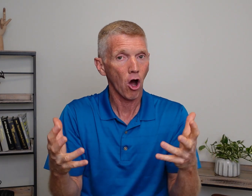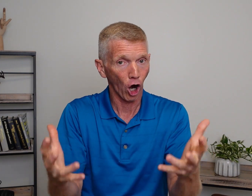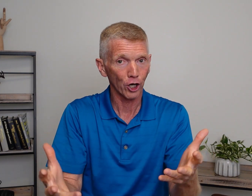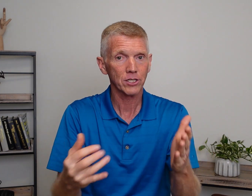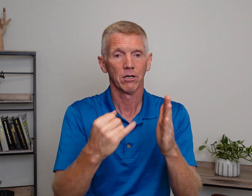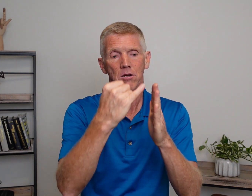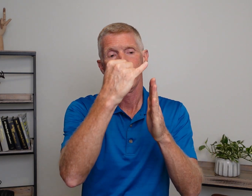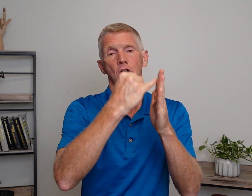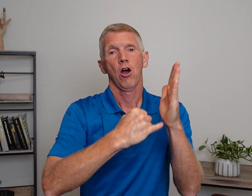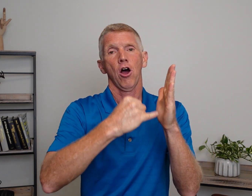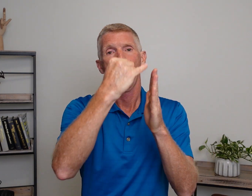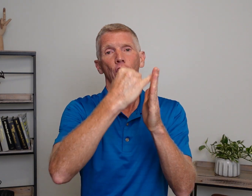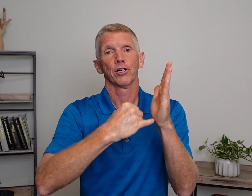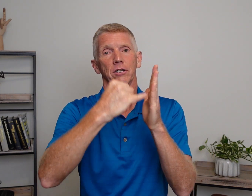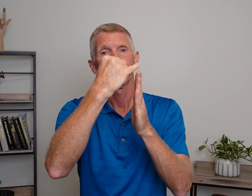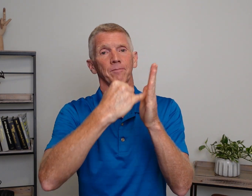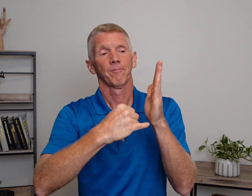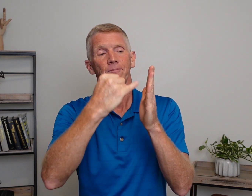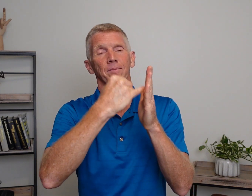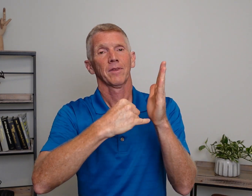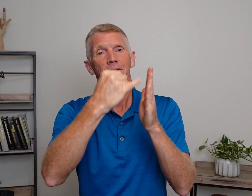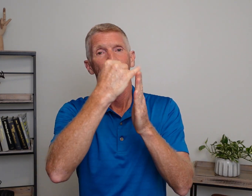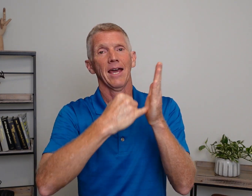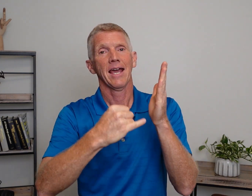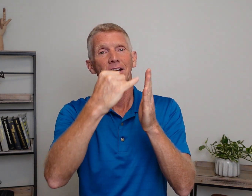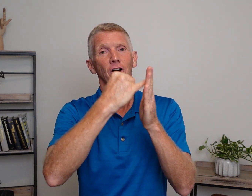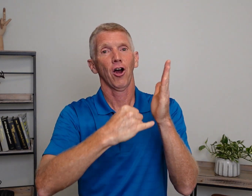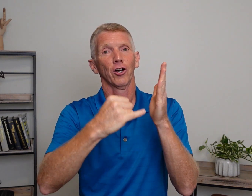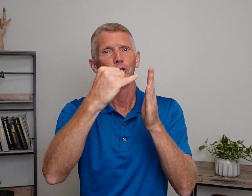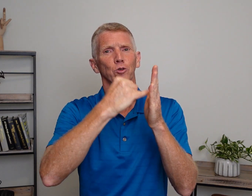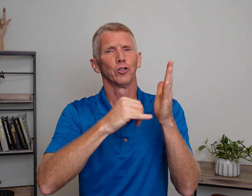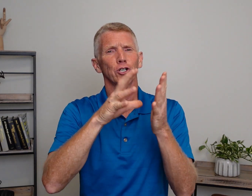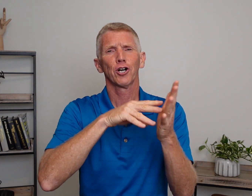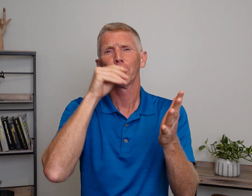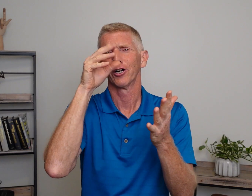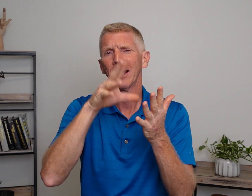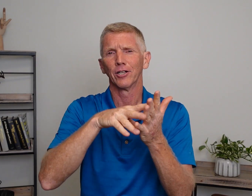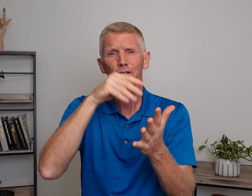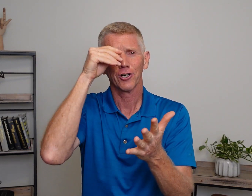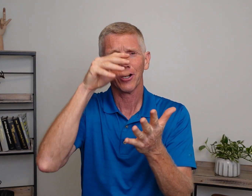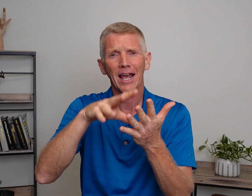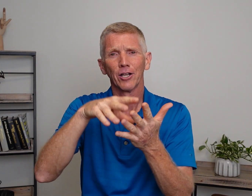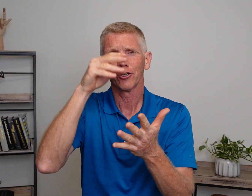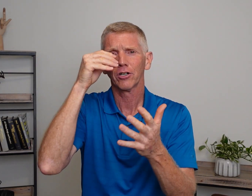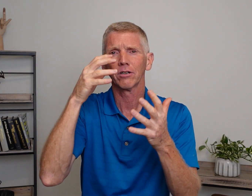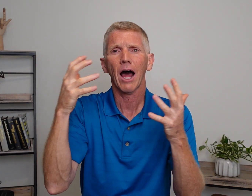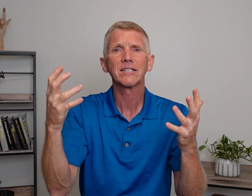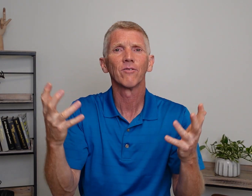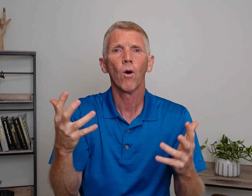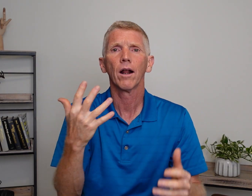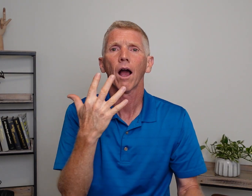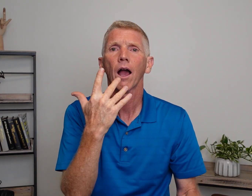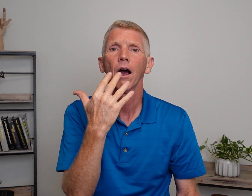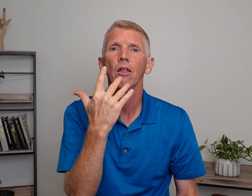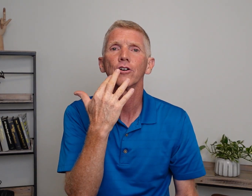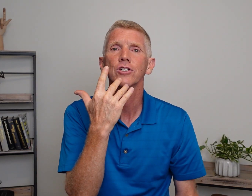art. Art. Okay? In art, you learn and learn and learn lots of what? Colors.